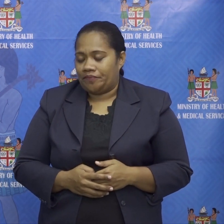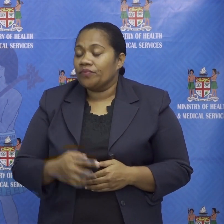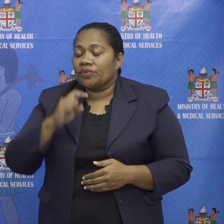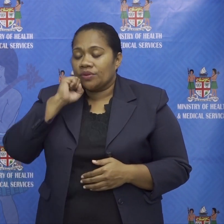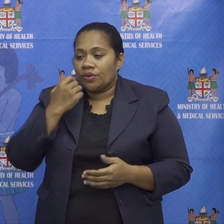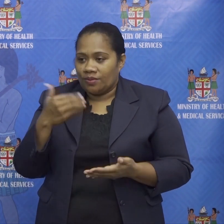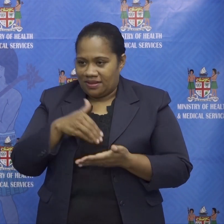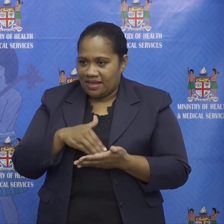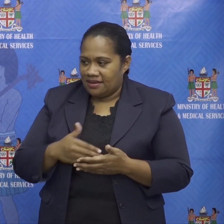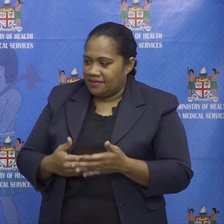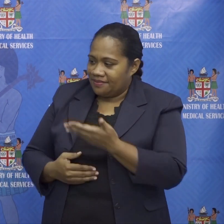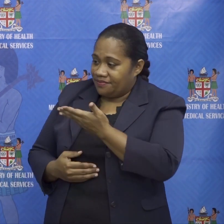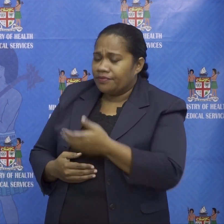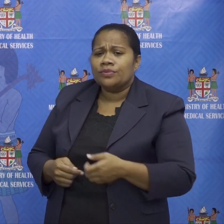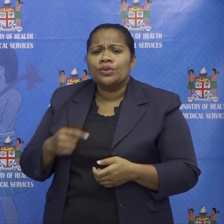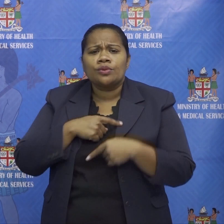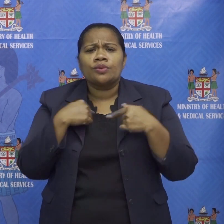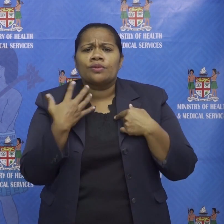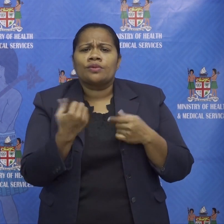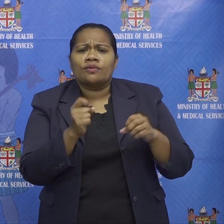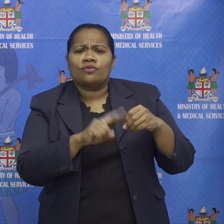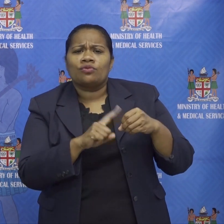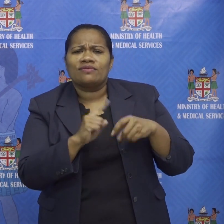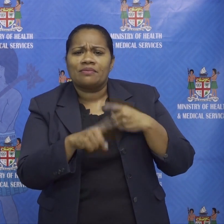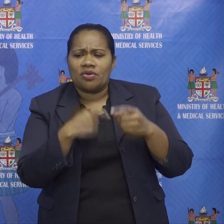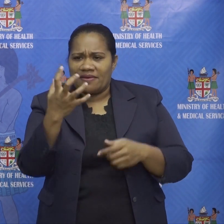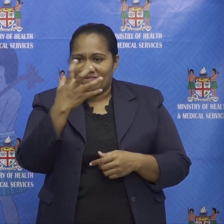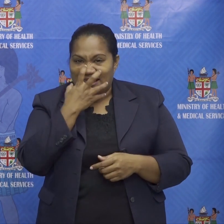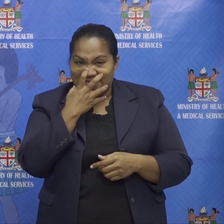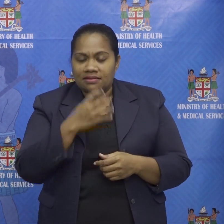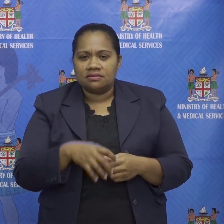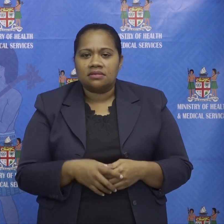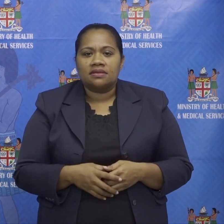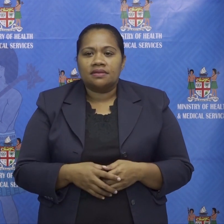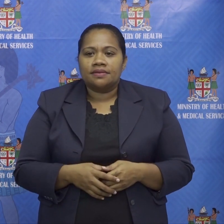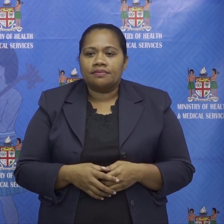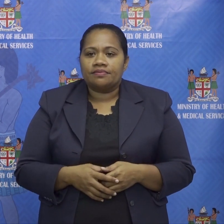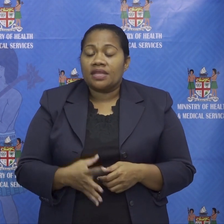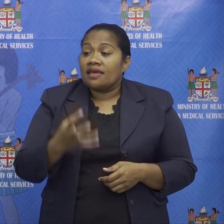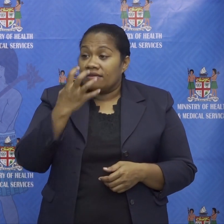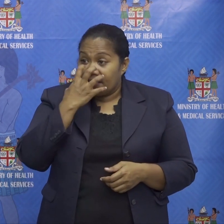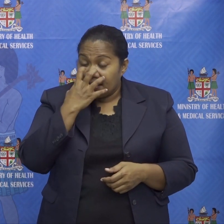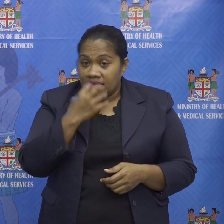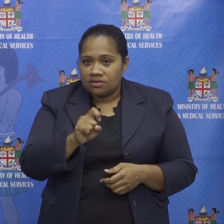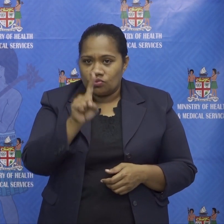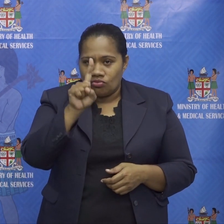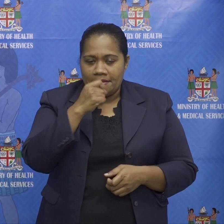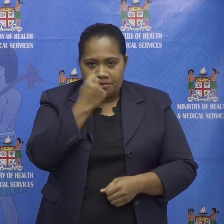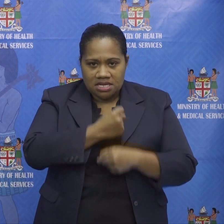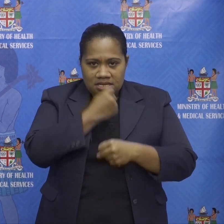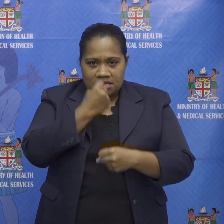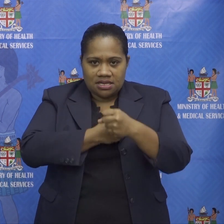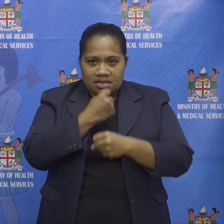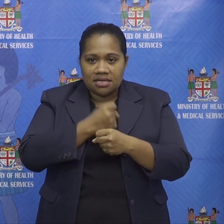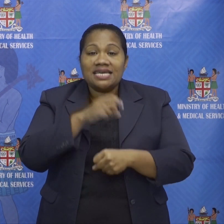um we have this question about ventilators a lot i'd like to point out a ventilator is one machine it needs